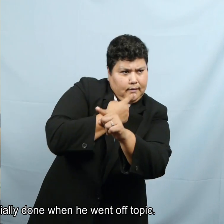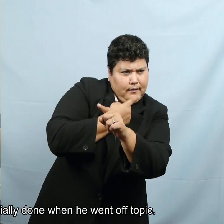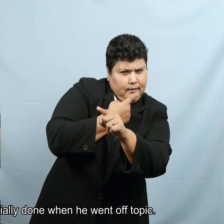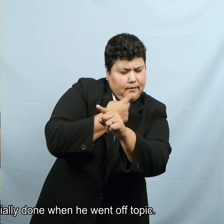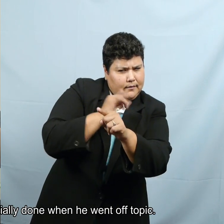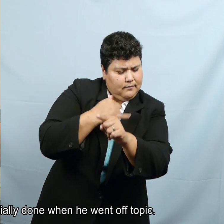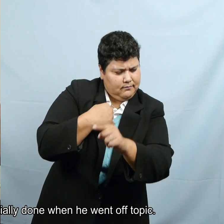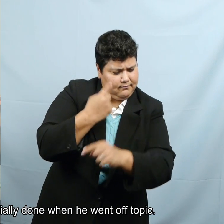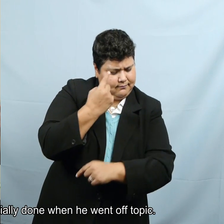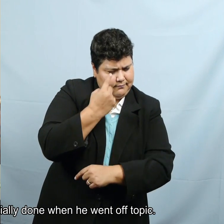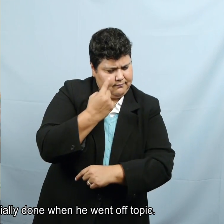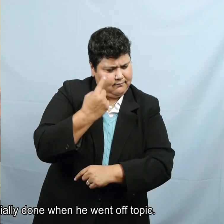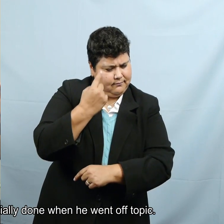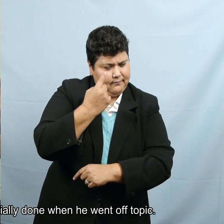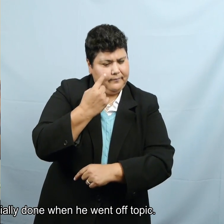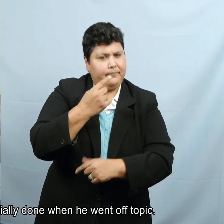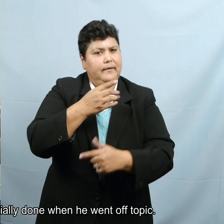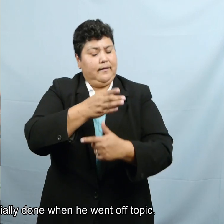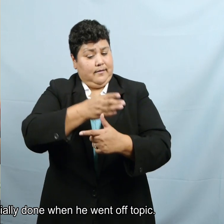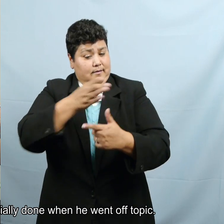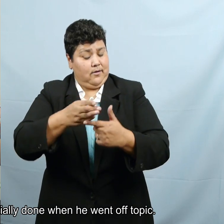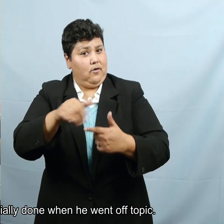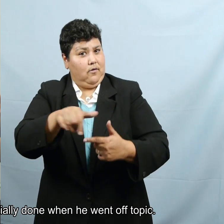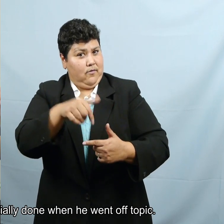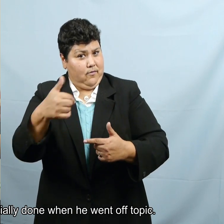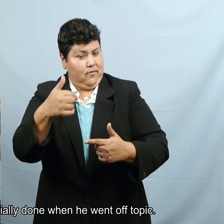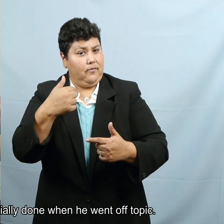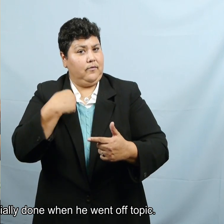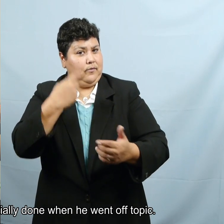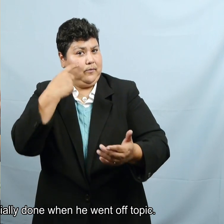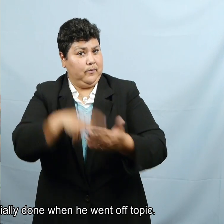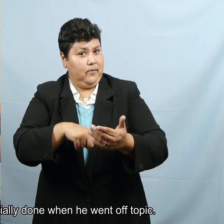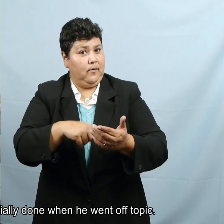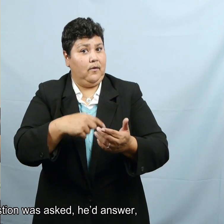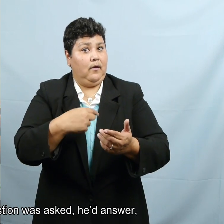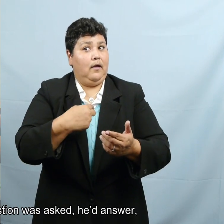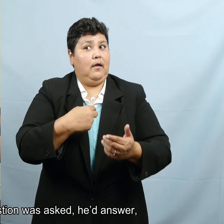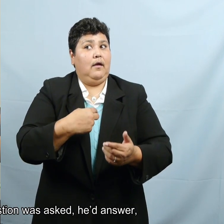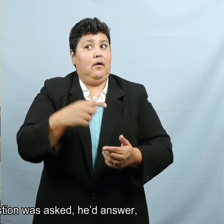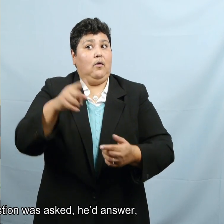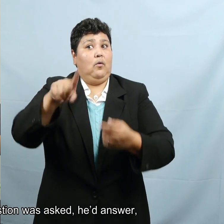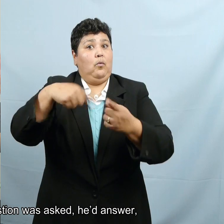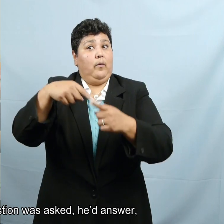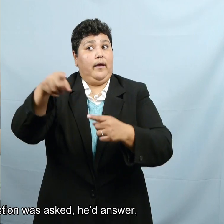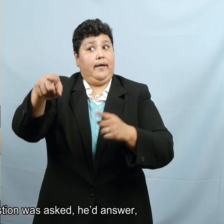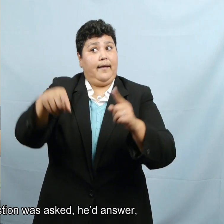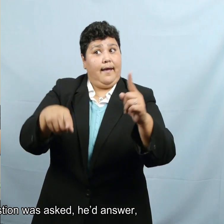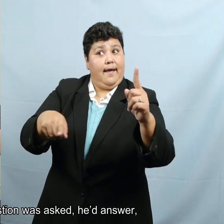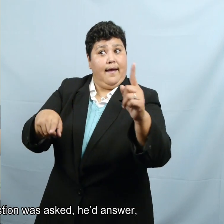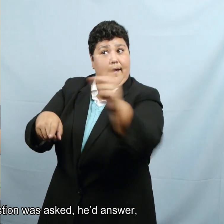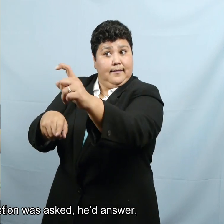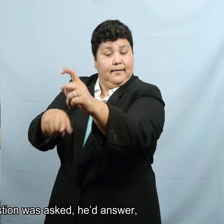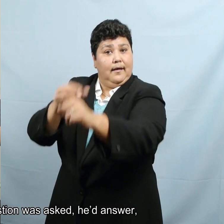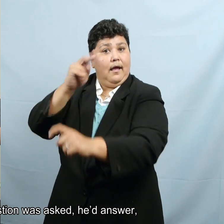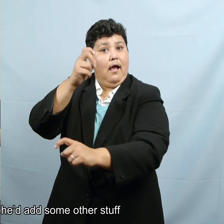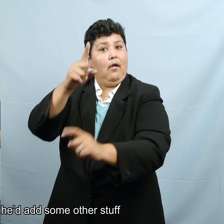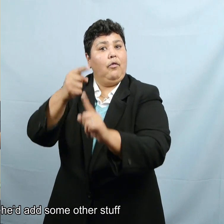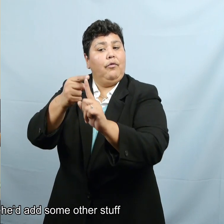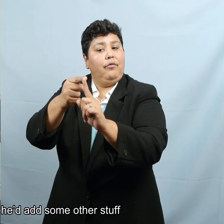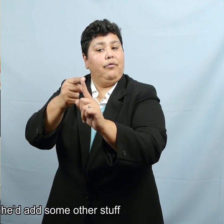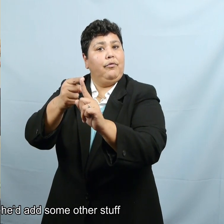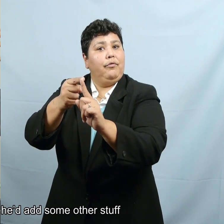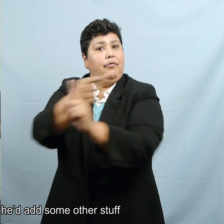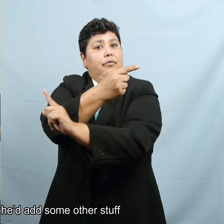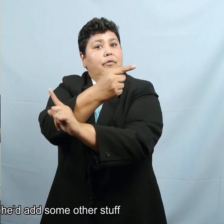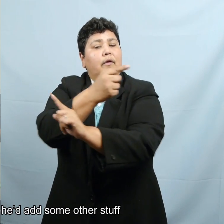noticed in that, that it was especially done when he went off topic. When a question was asked, he'd